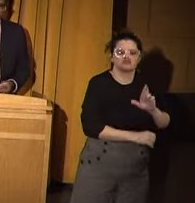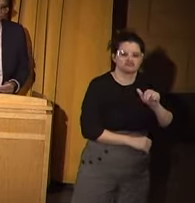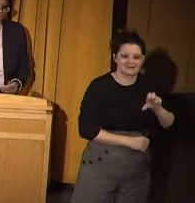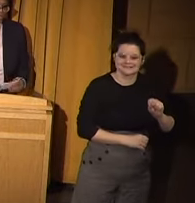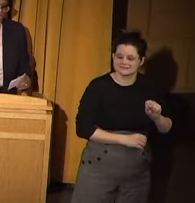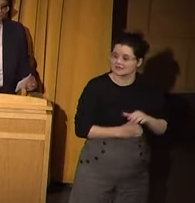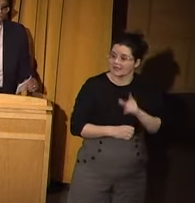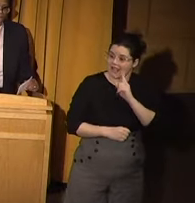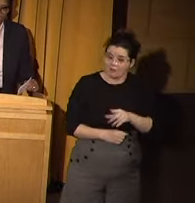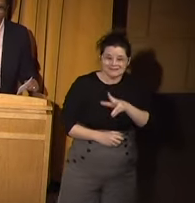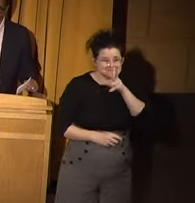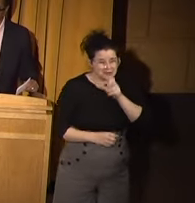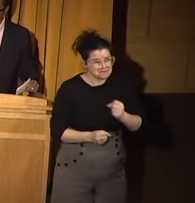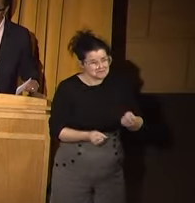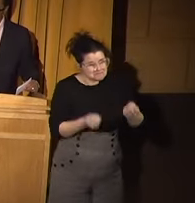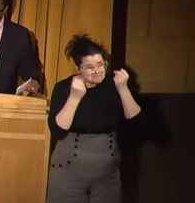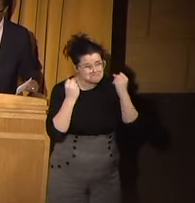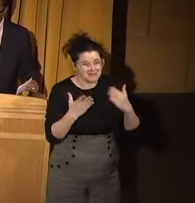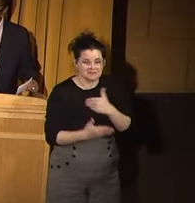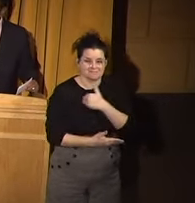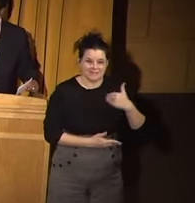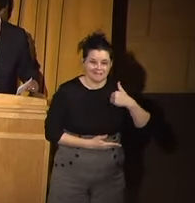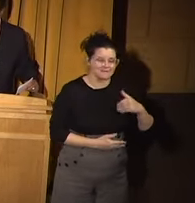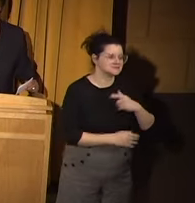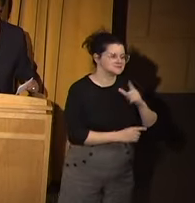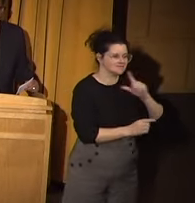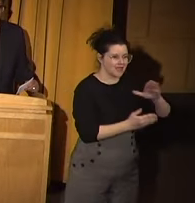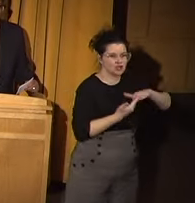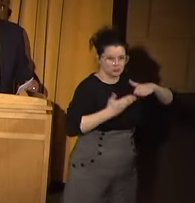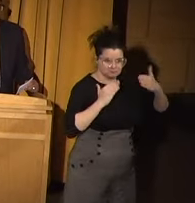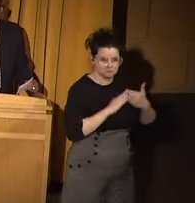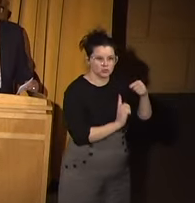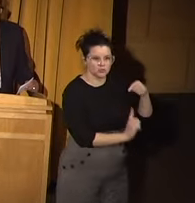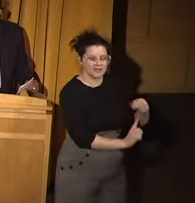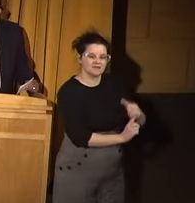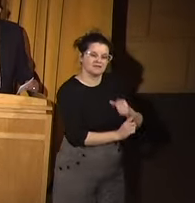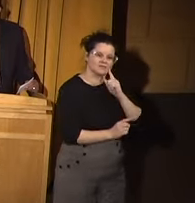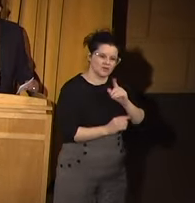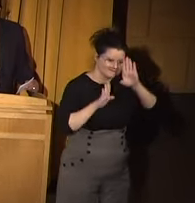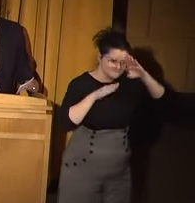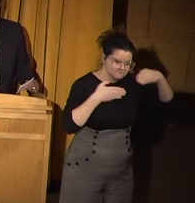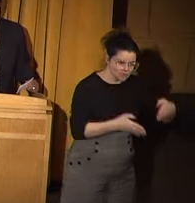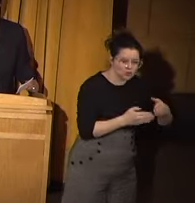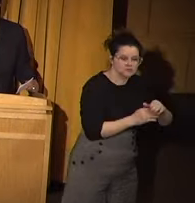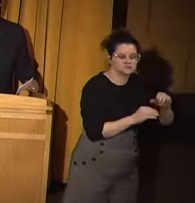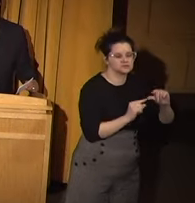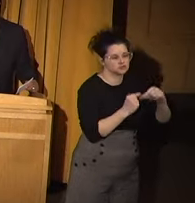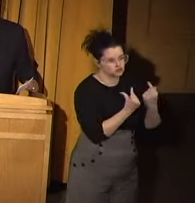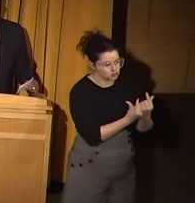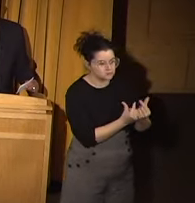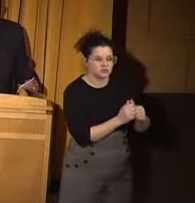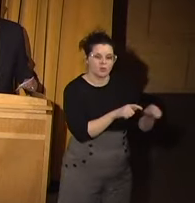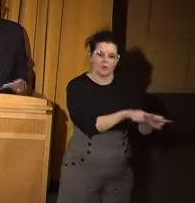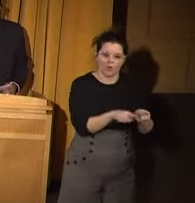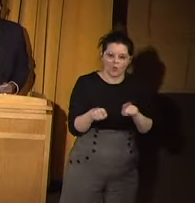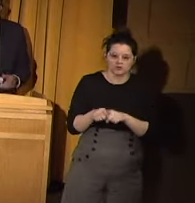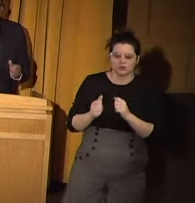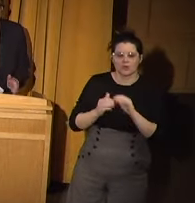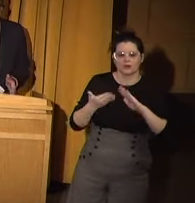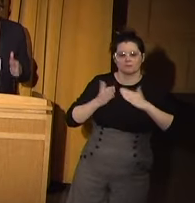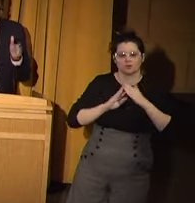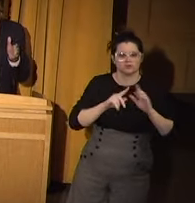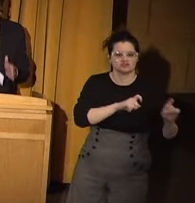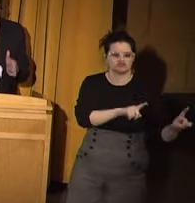we spoke to hundreds of members of the Louisville community, we conducted focus groups and we conducted a community survey